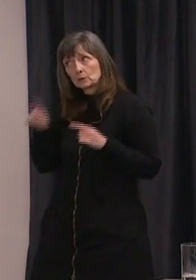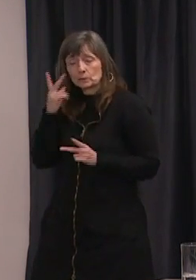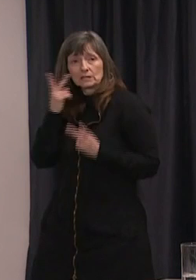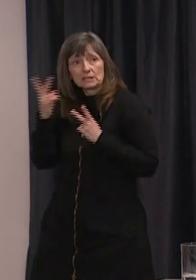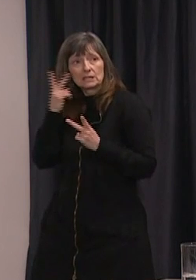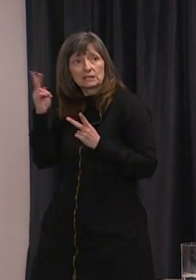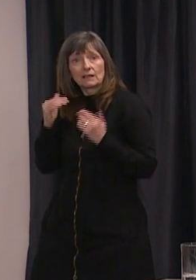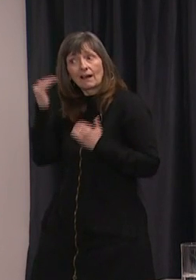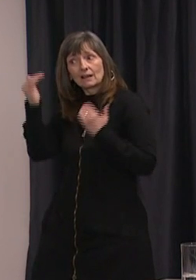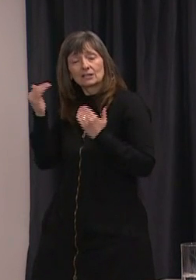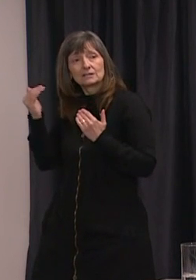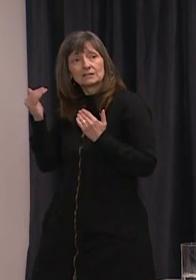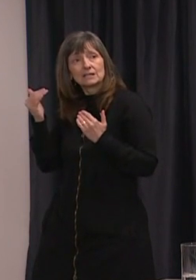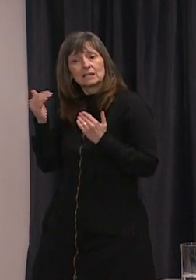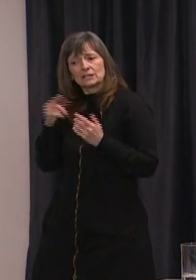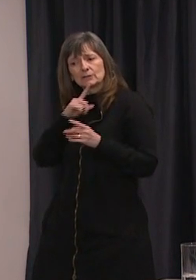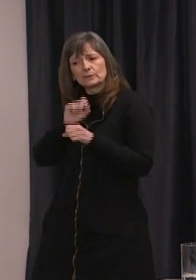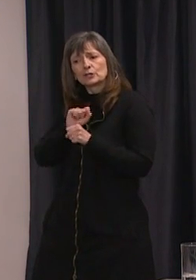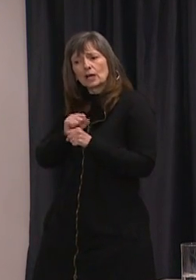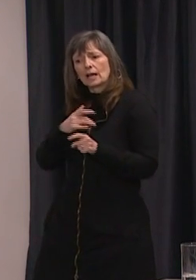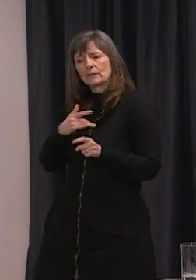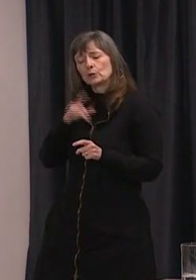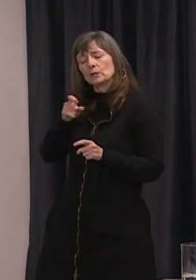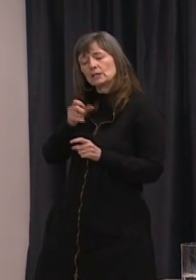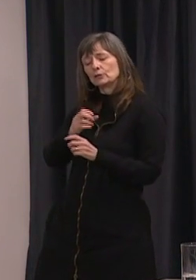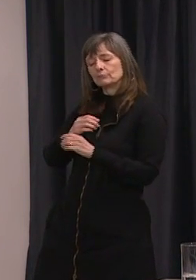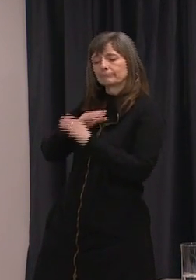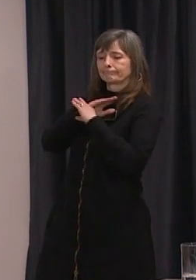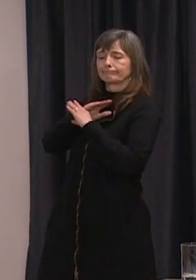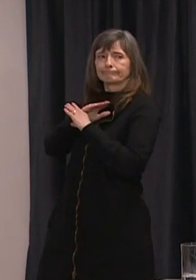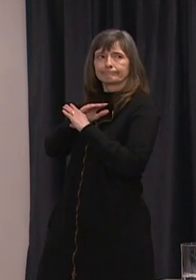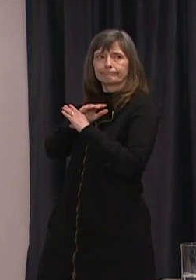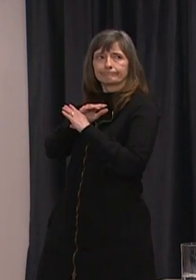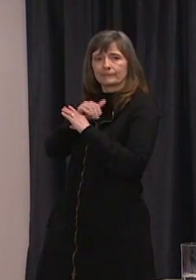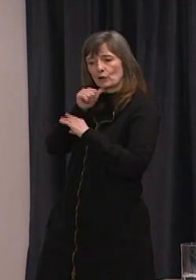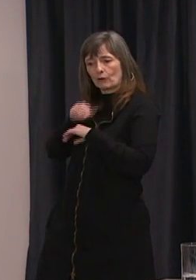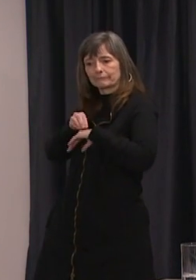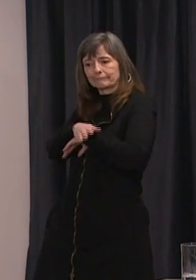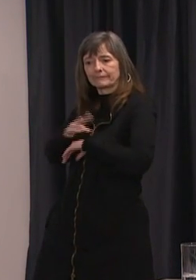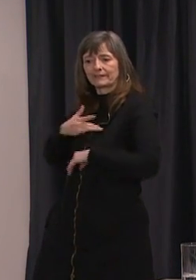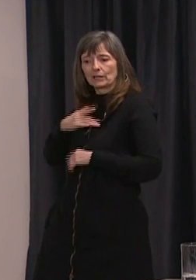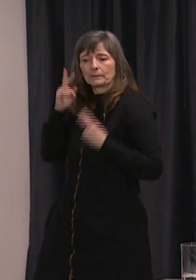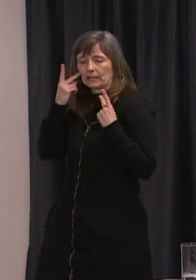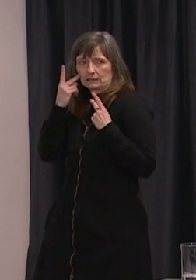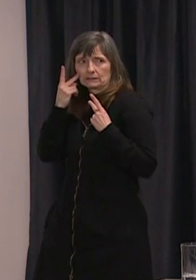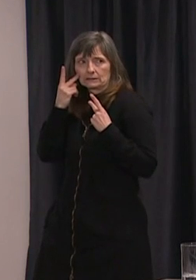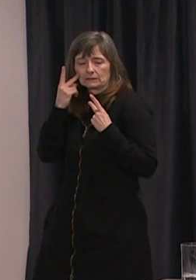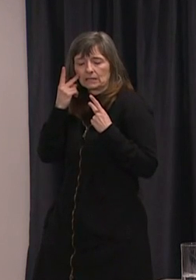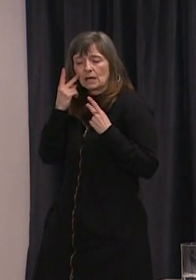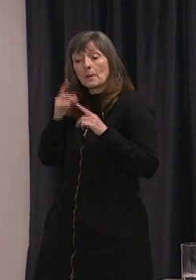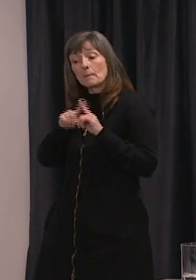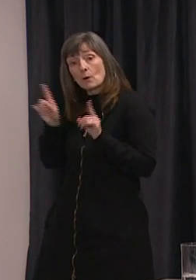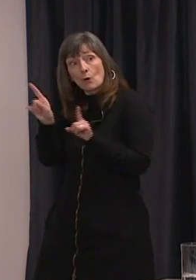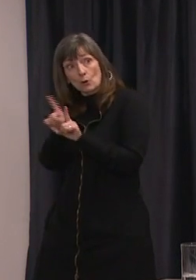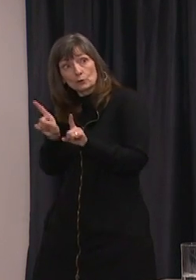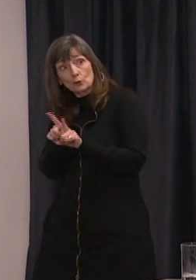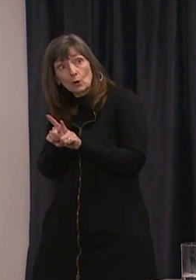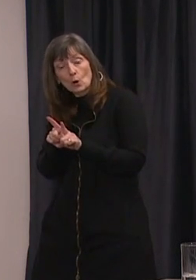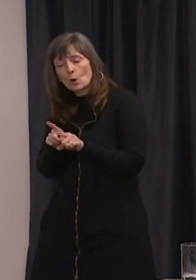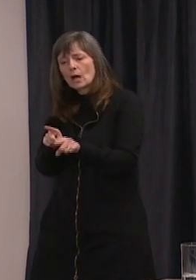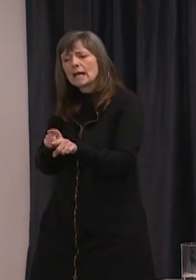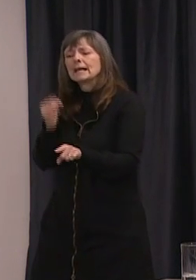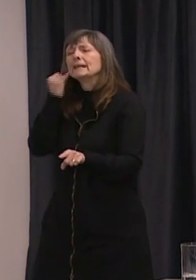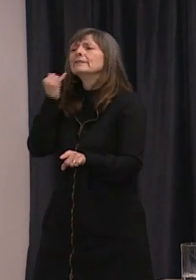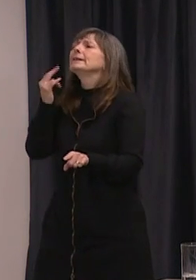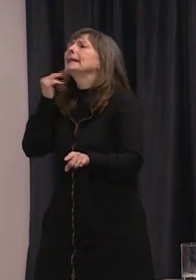and i think it's helpful to insulate them uh to some of that but explain to them the necessity of you know not hugging